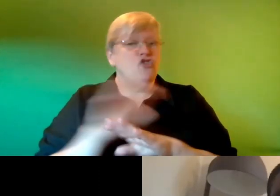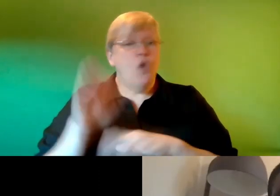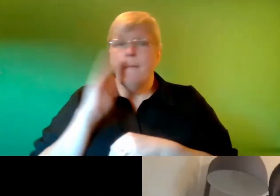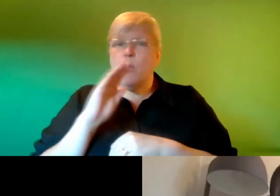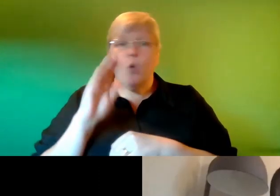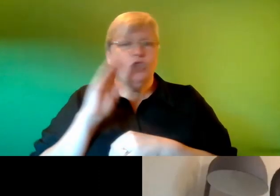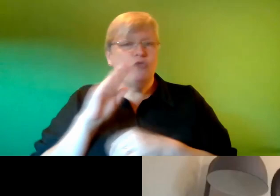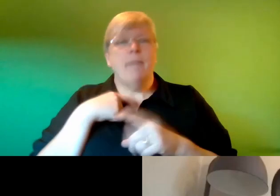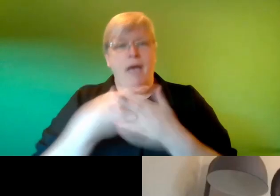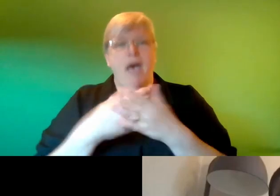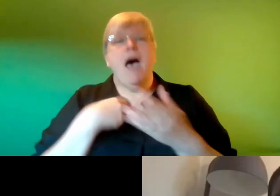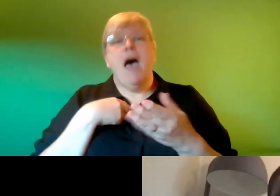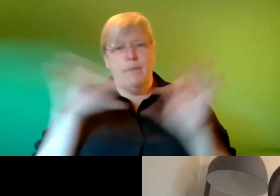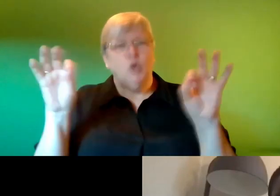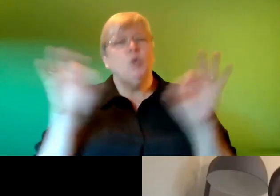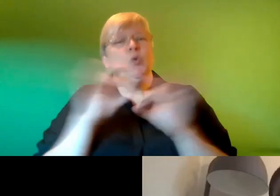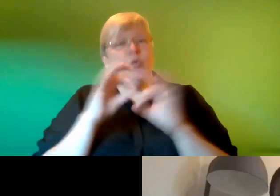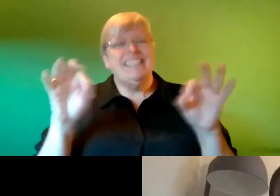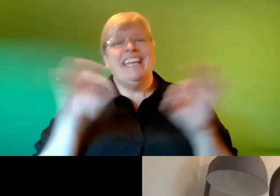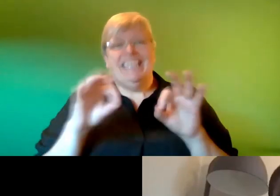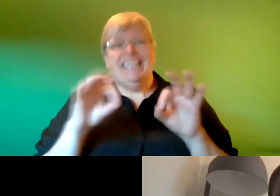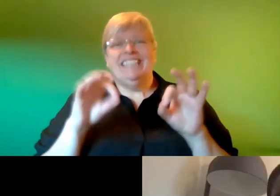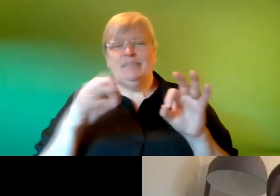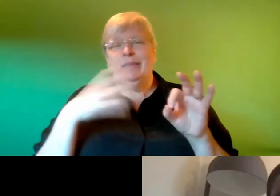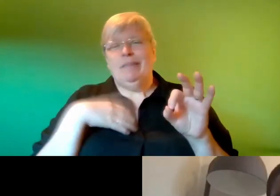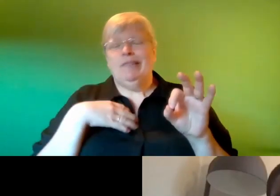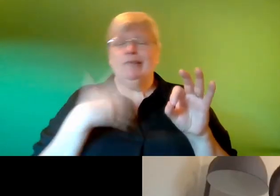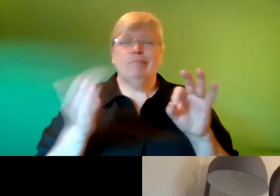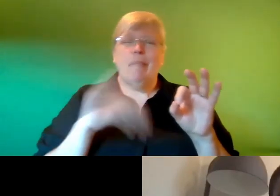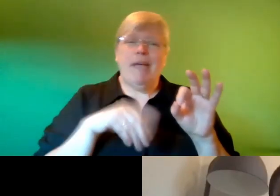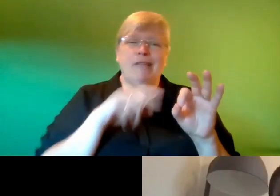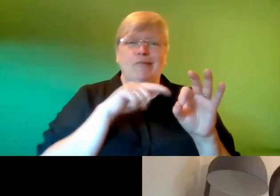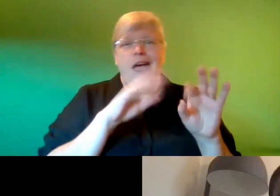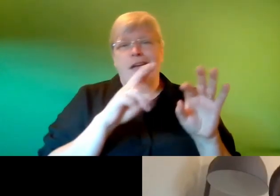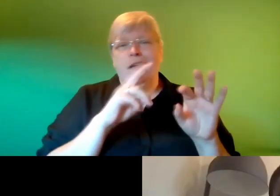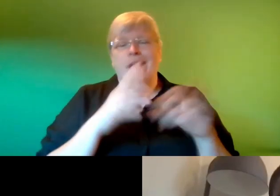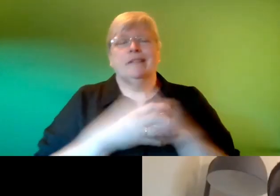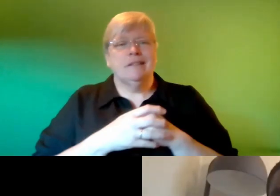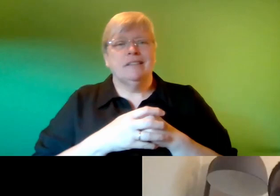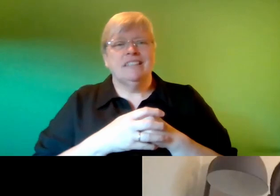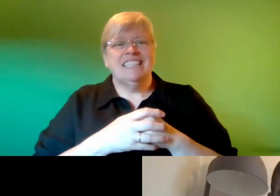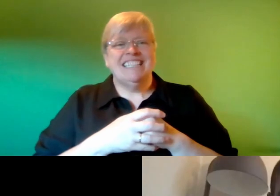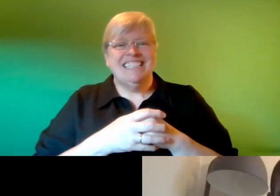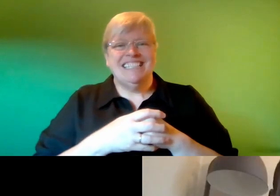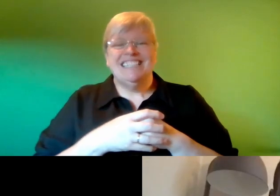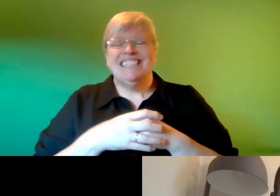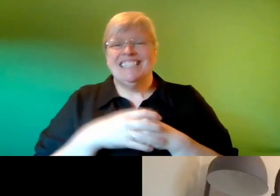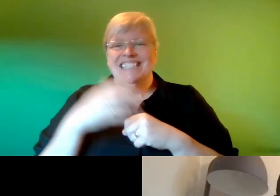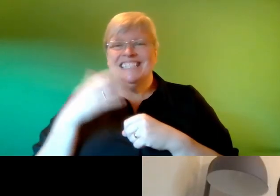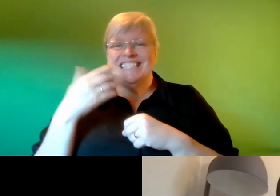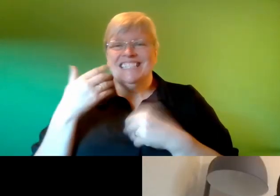prose so maybe i need to um do that again yeah i have heard something yeah